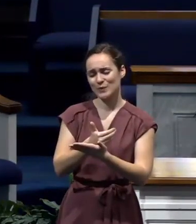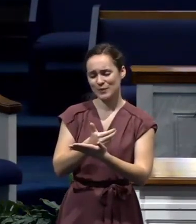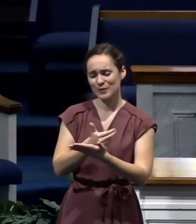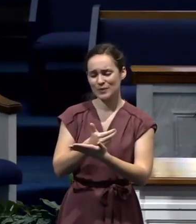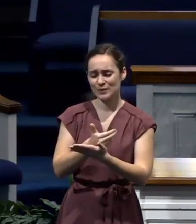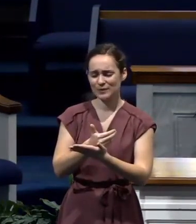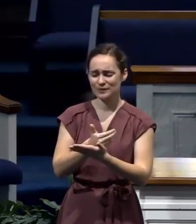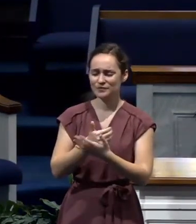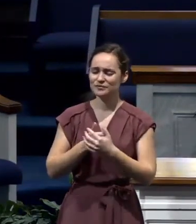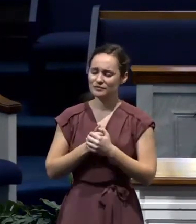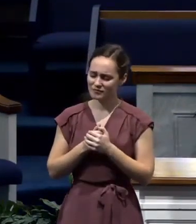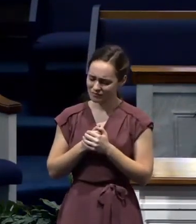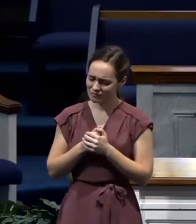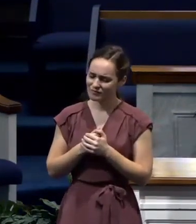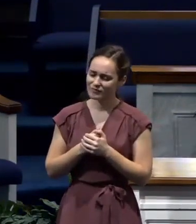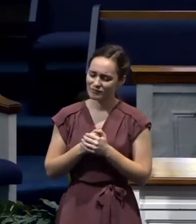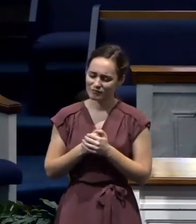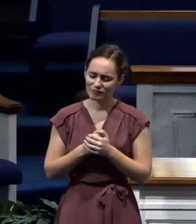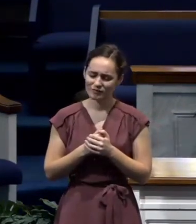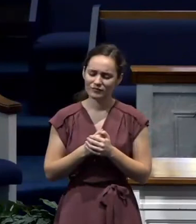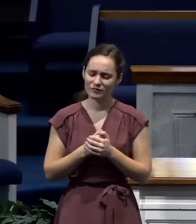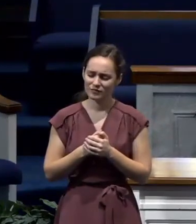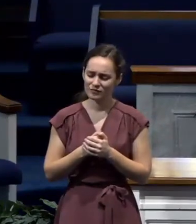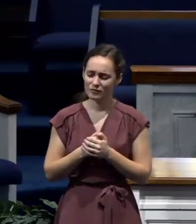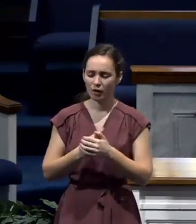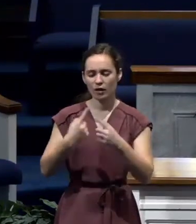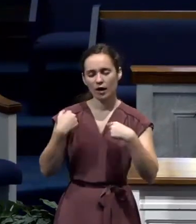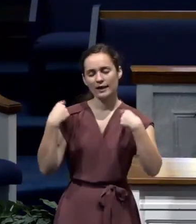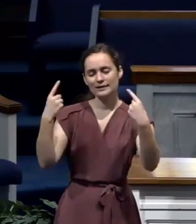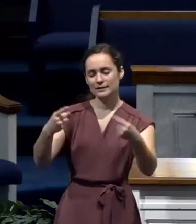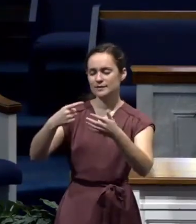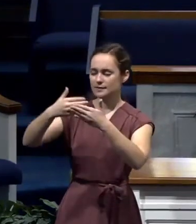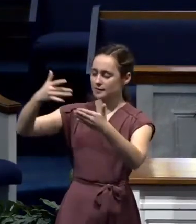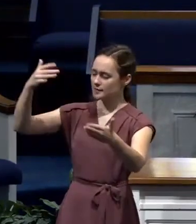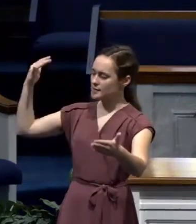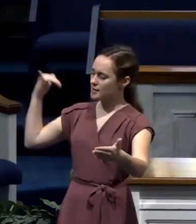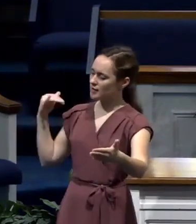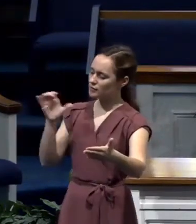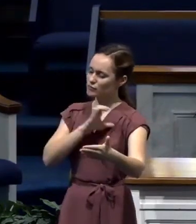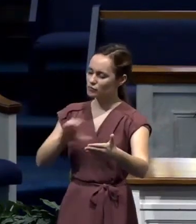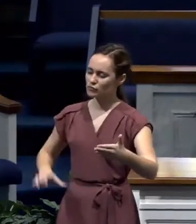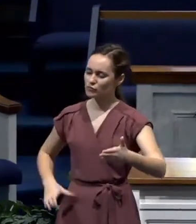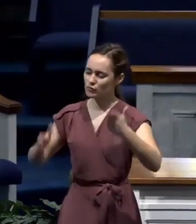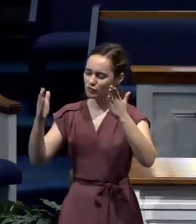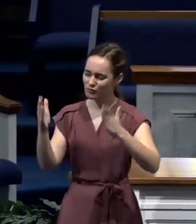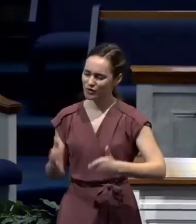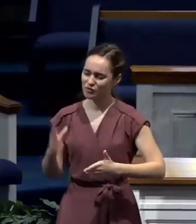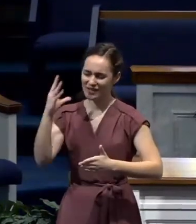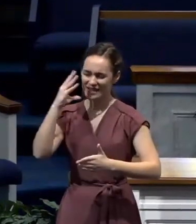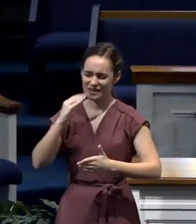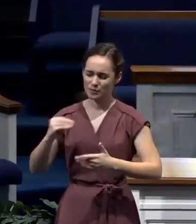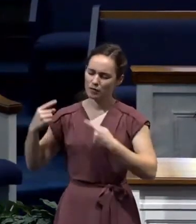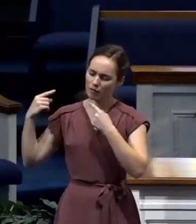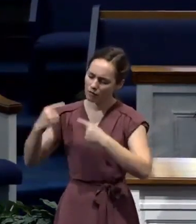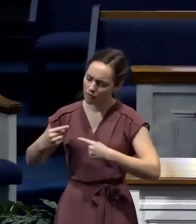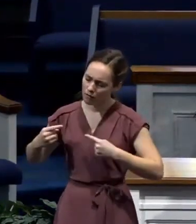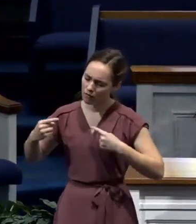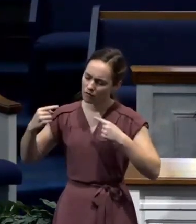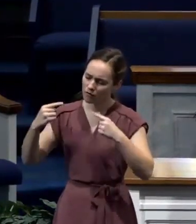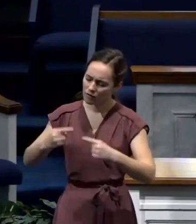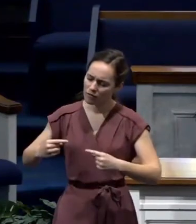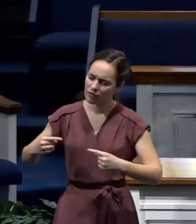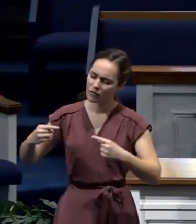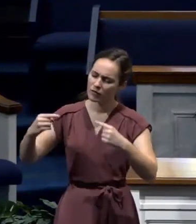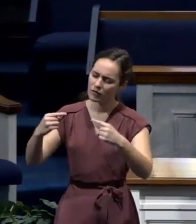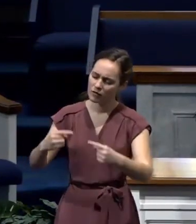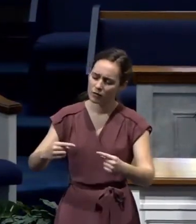this has that is taking place now has happened, there are other servants of the Lord that went through worse, similar